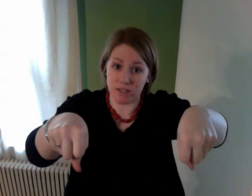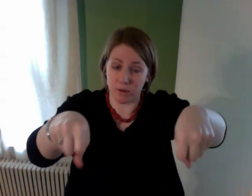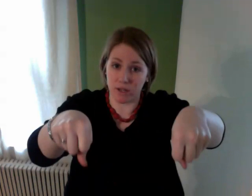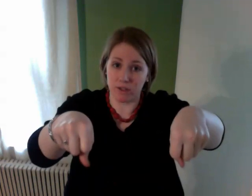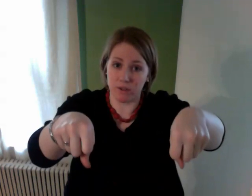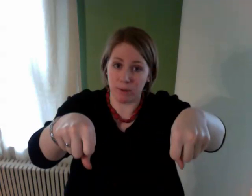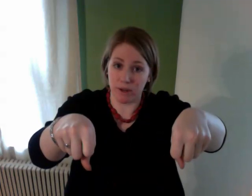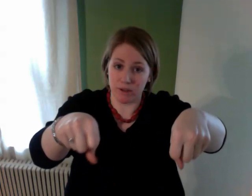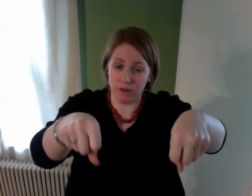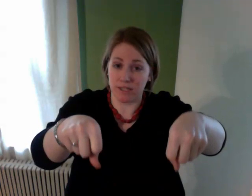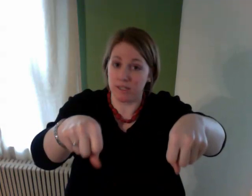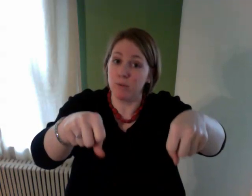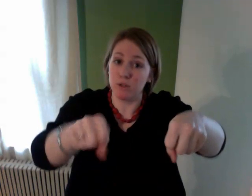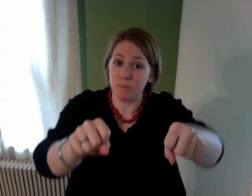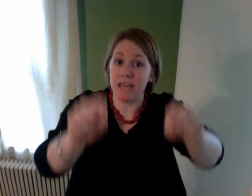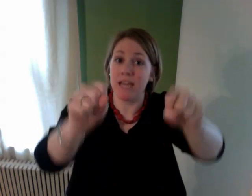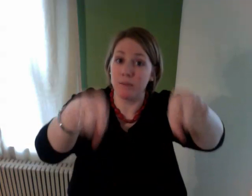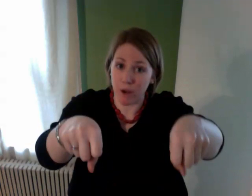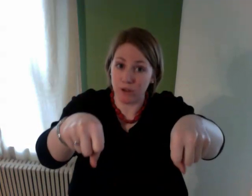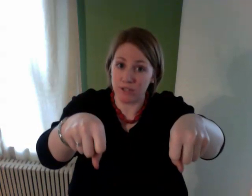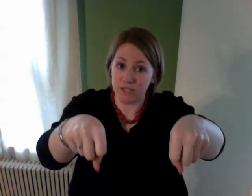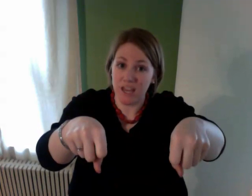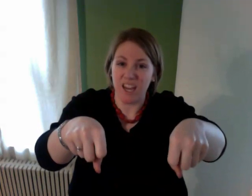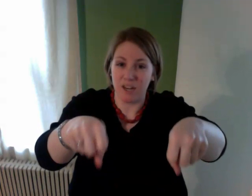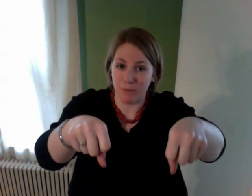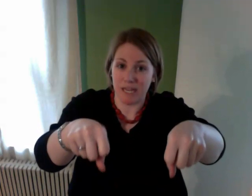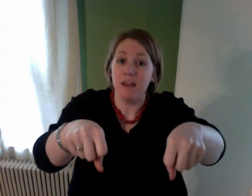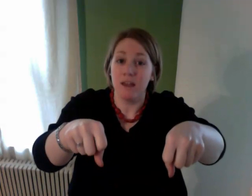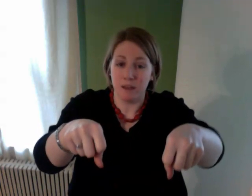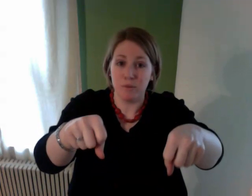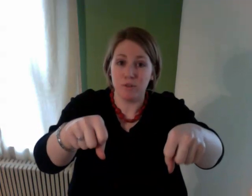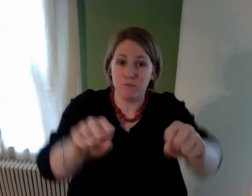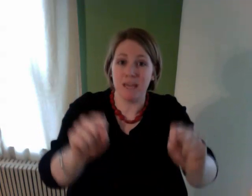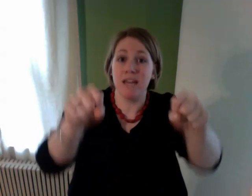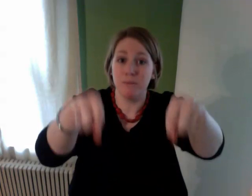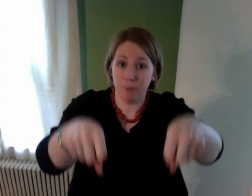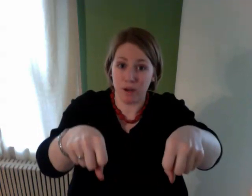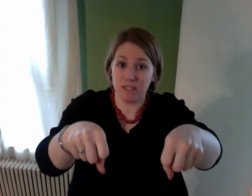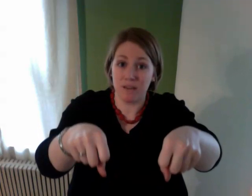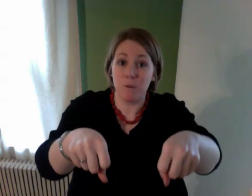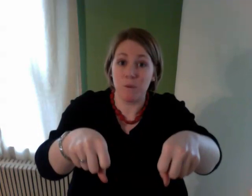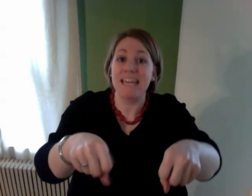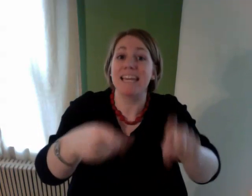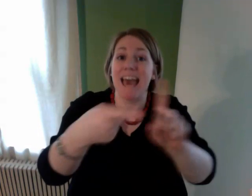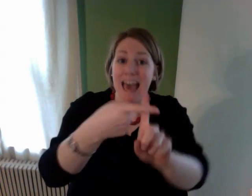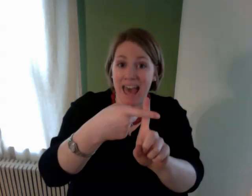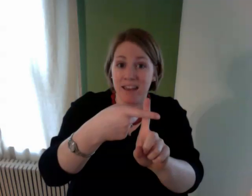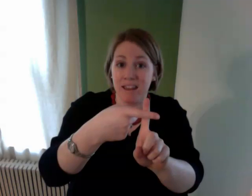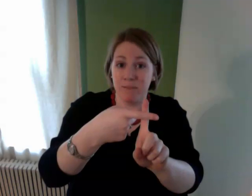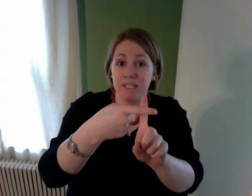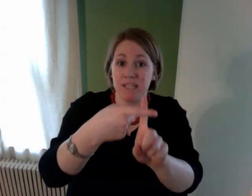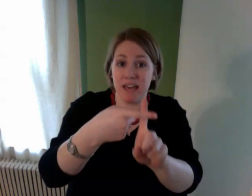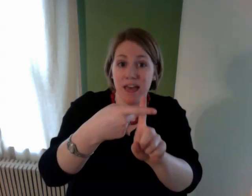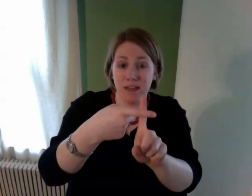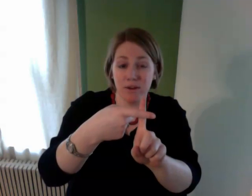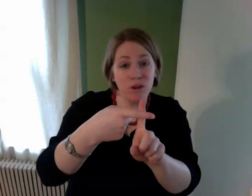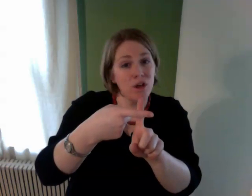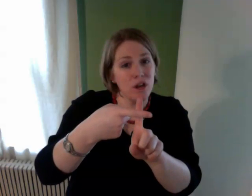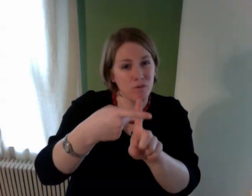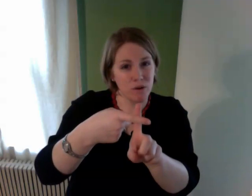we hold out the two part two hands numbers are made of parts and you repeat it numbers are made of parts and we can add them together you want to hold